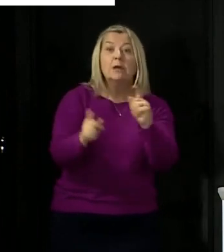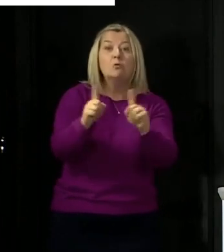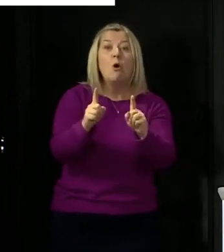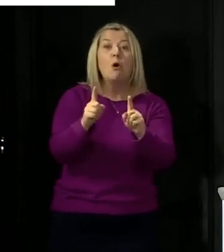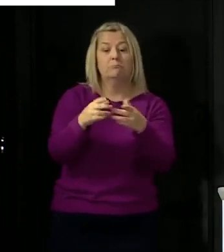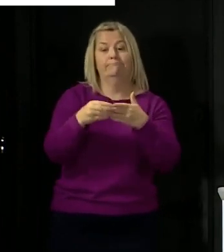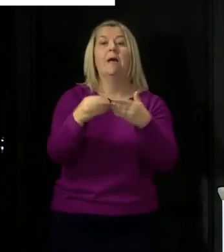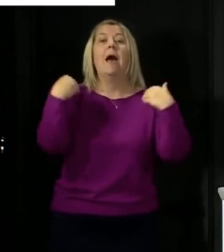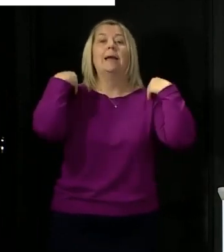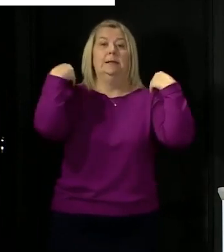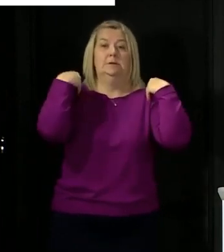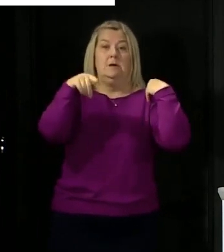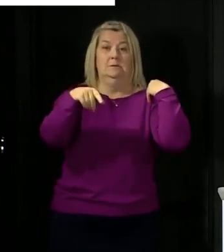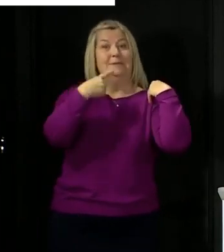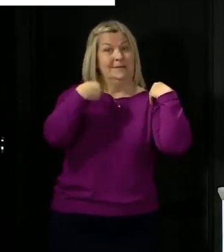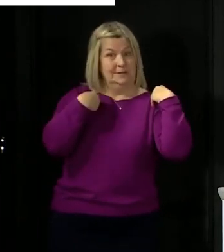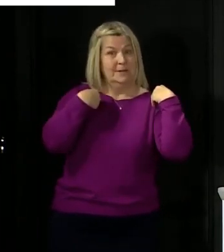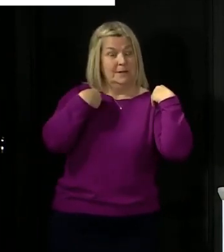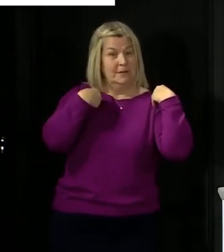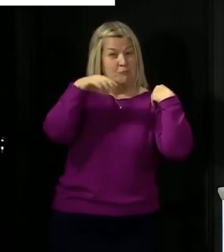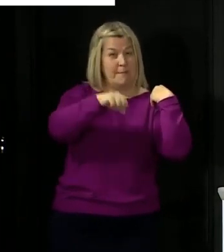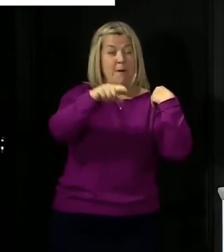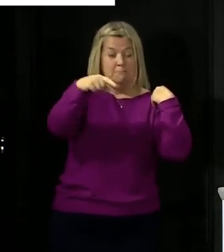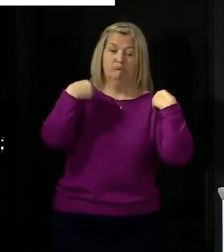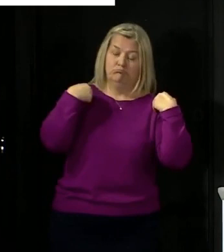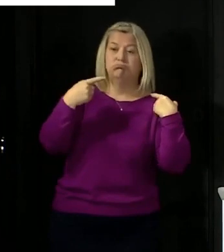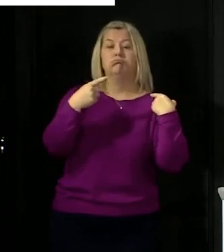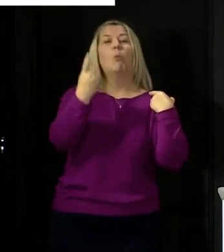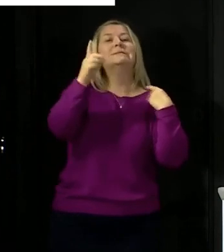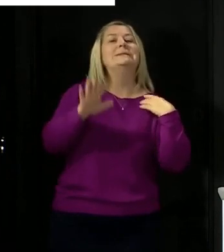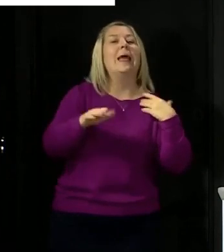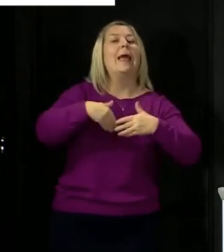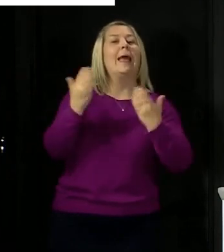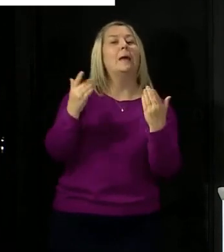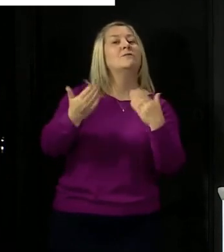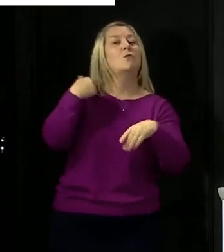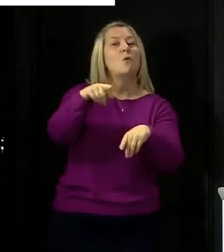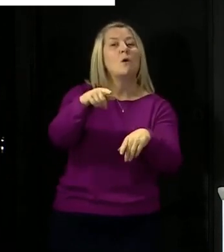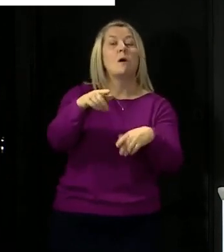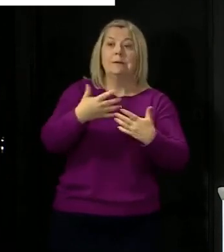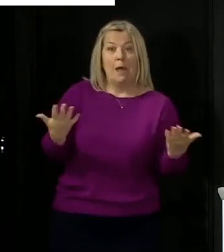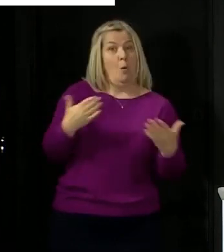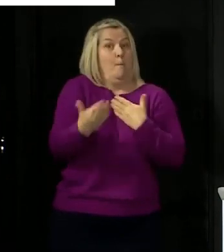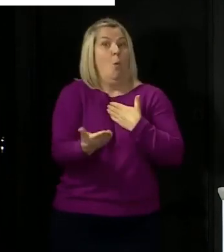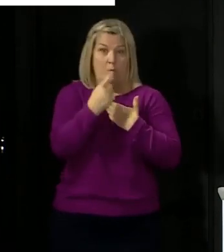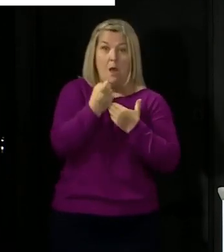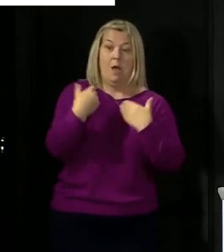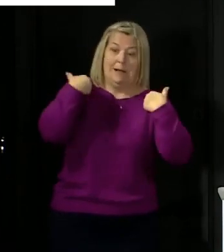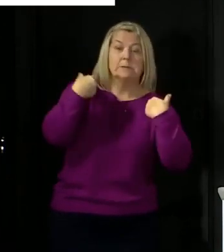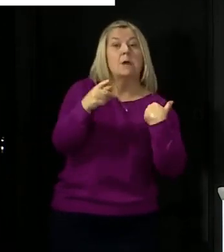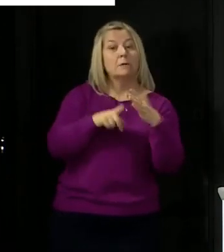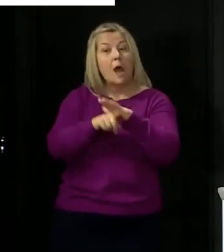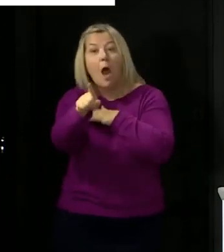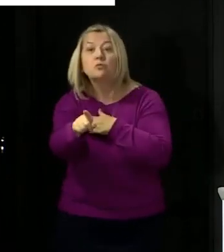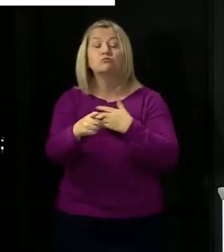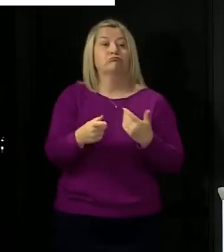exercise. As I said yesterday, as of today, we've removed the once a day limit on exercise. It means that if you